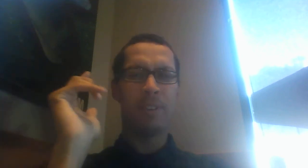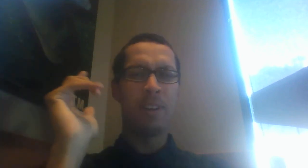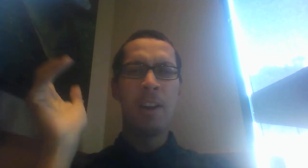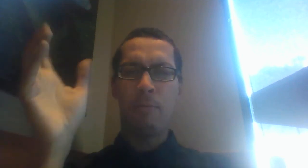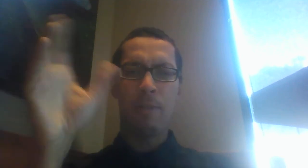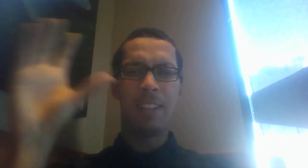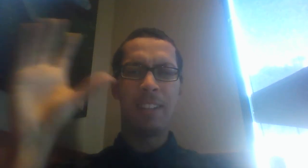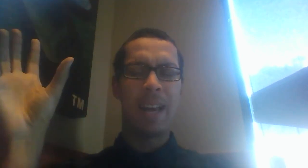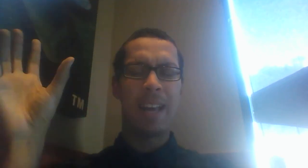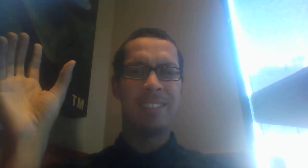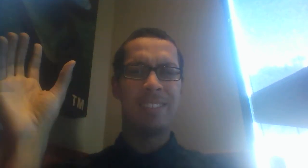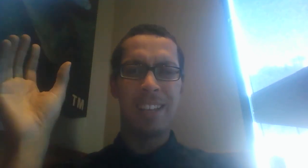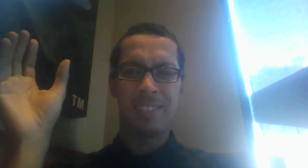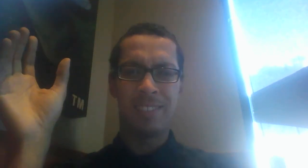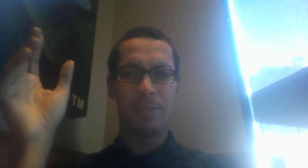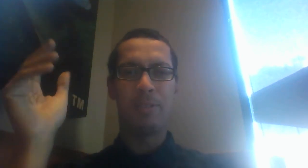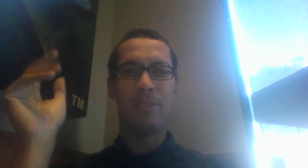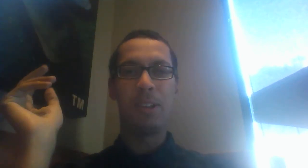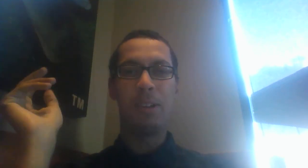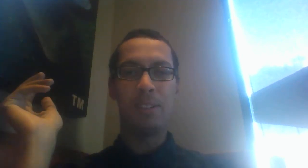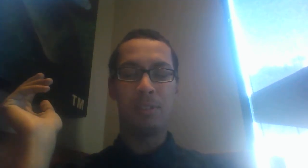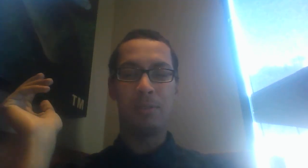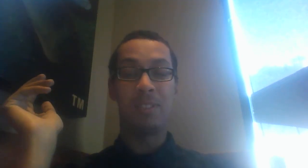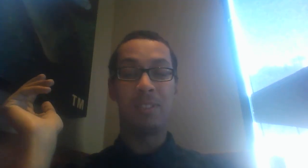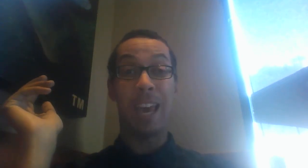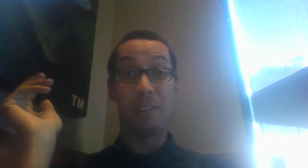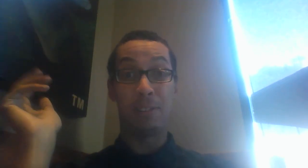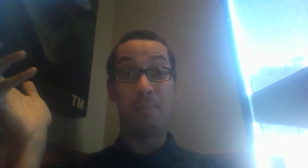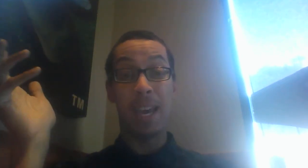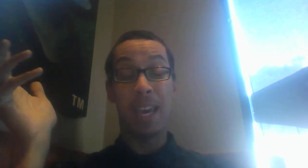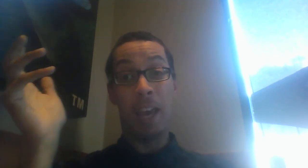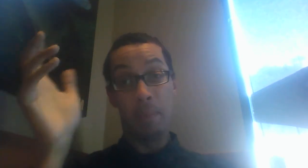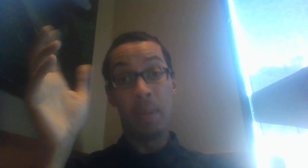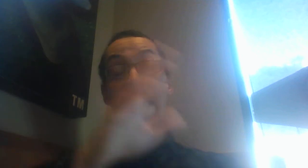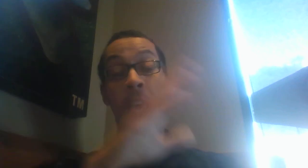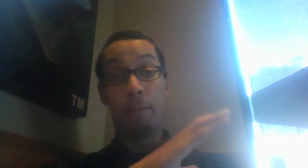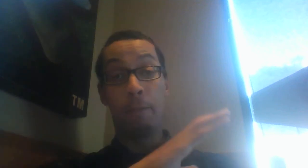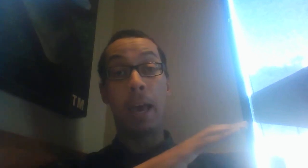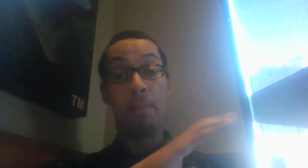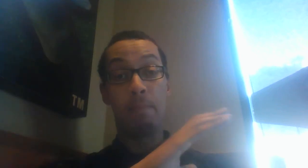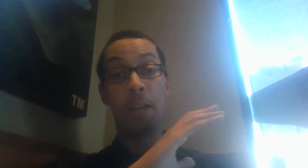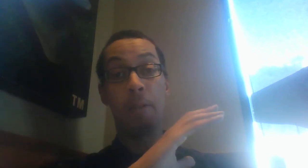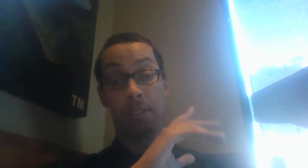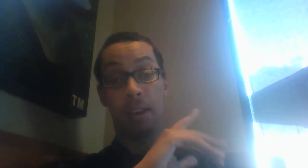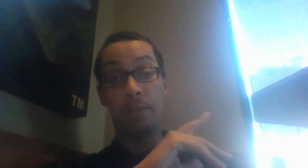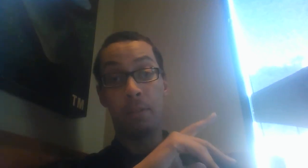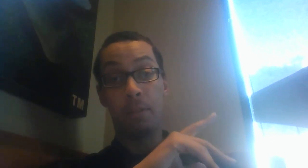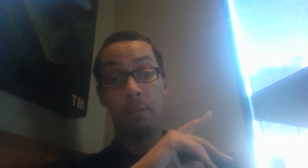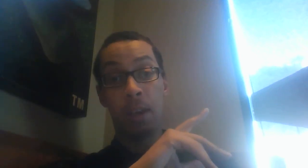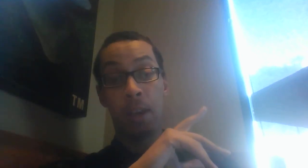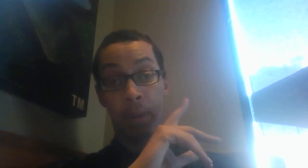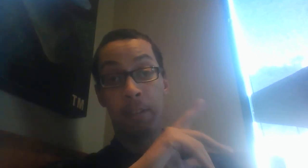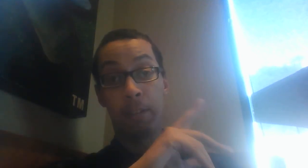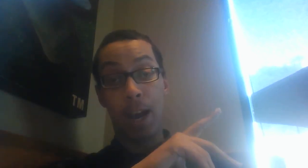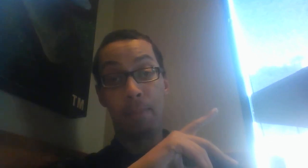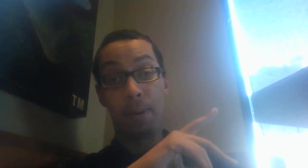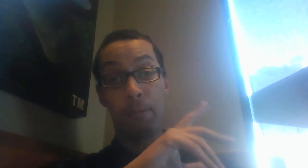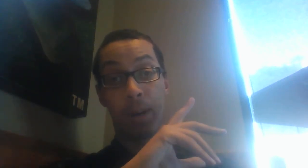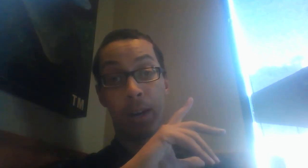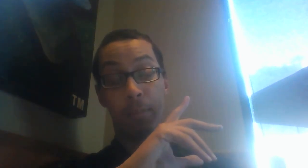randomantics and sort of Looney Tunes chaos and mayhem. In fact, in many ways, that film, T-Lit Rabbit, reminded me